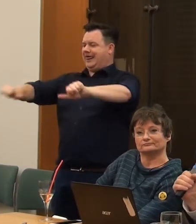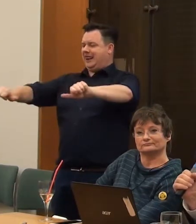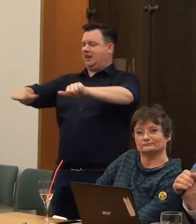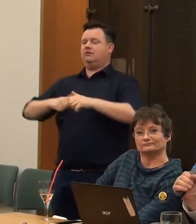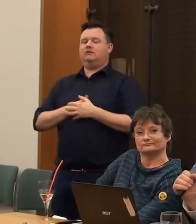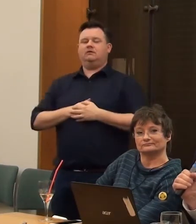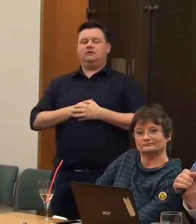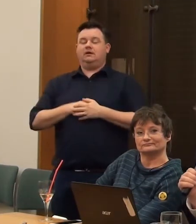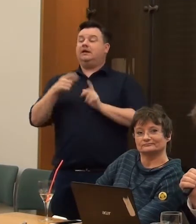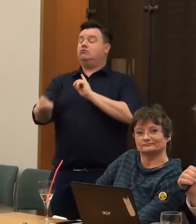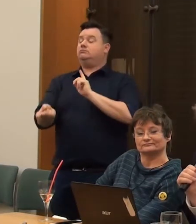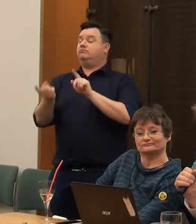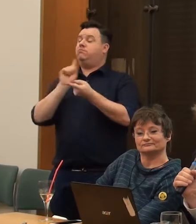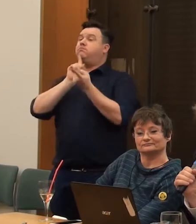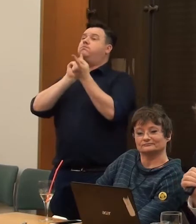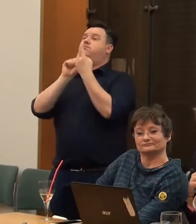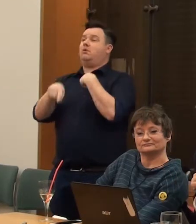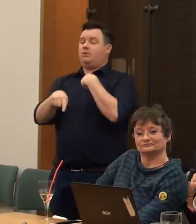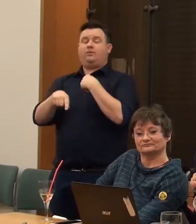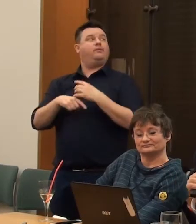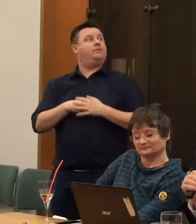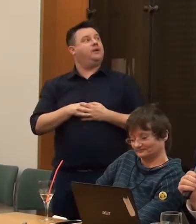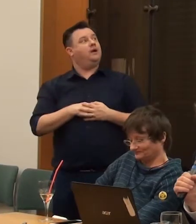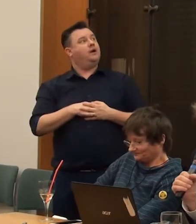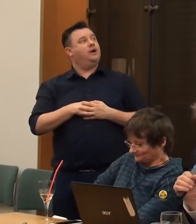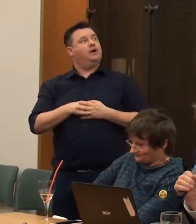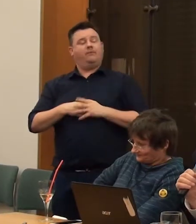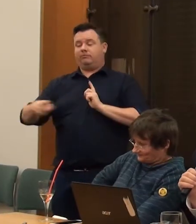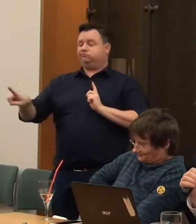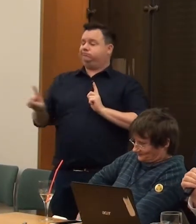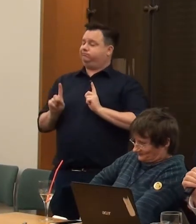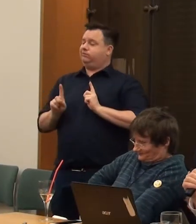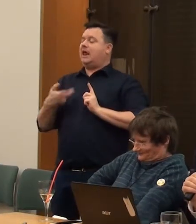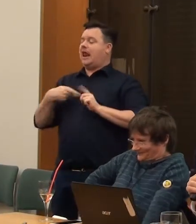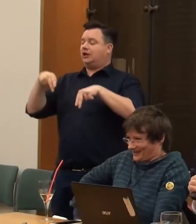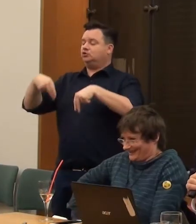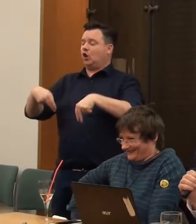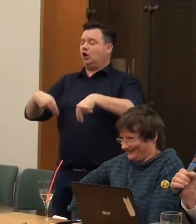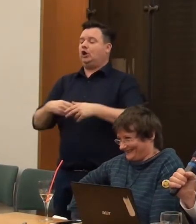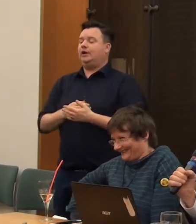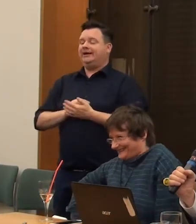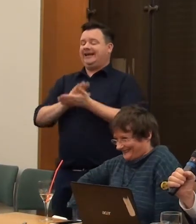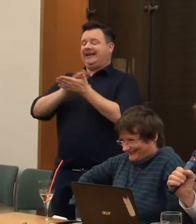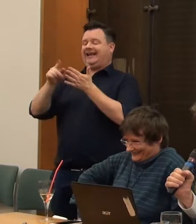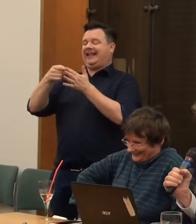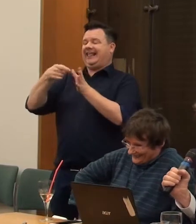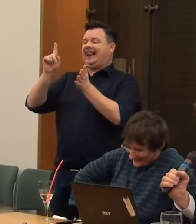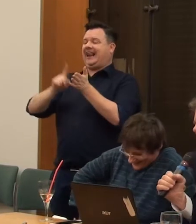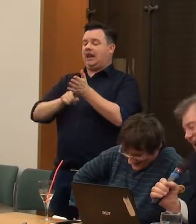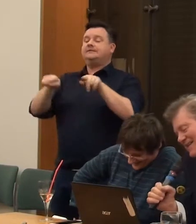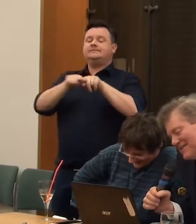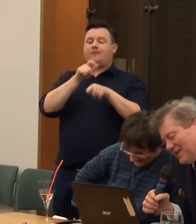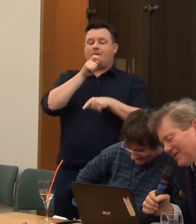And, of course, he responds by getting to heal like a dog. So, we still have far to go in challenging oppression